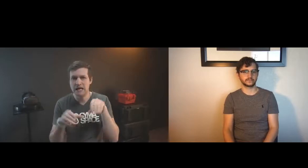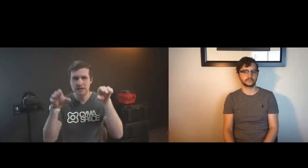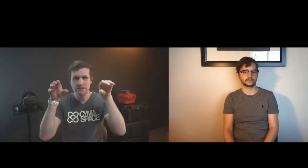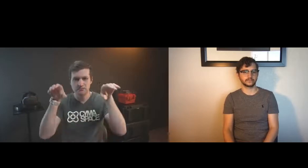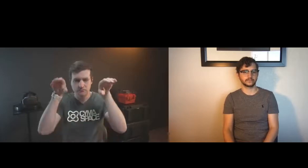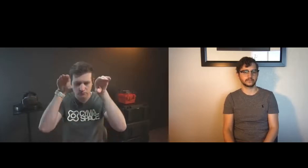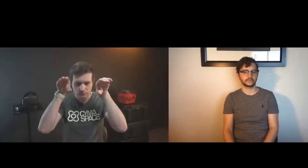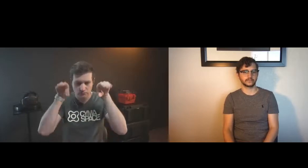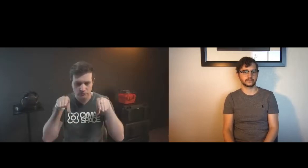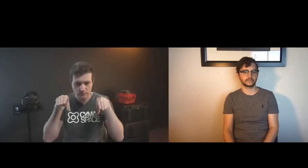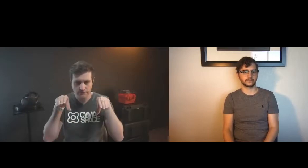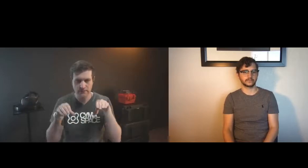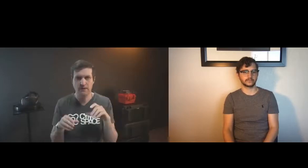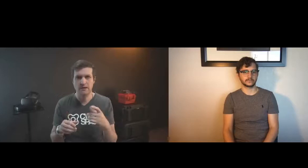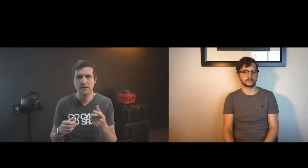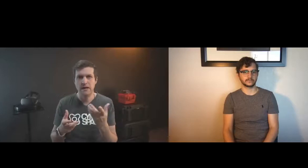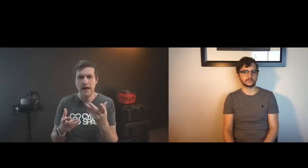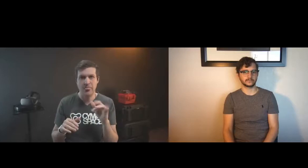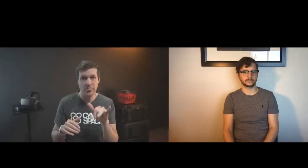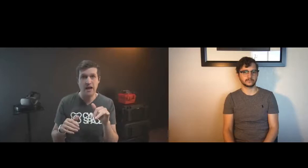and there's also a front-facing camera